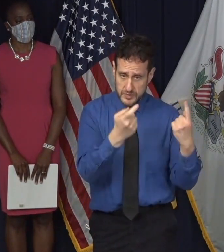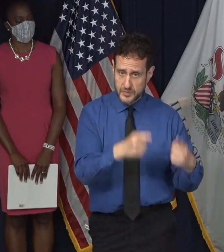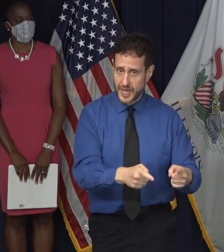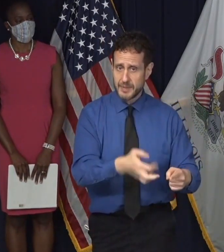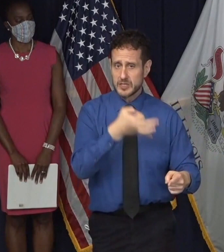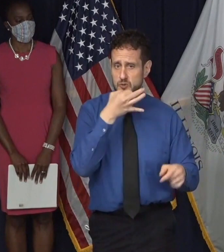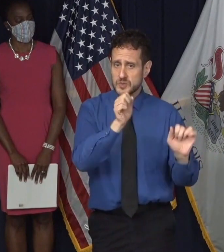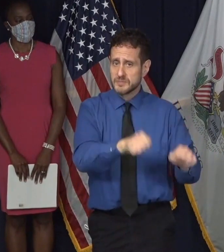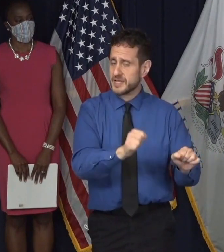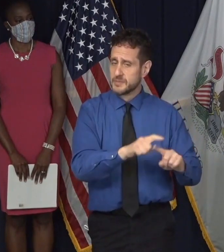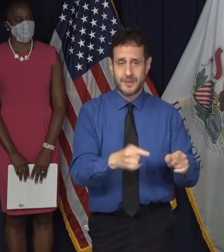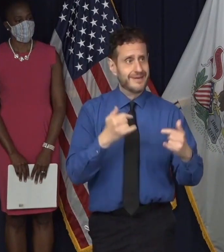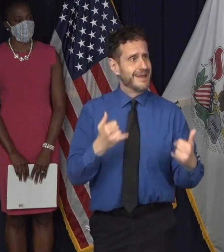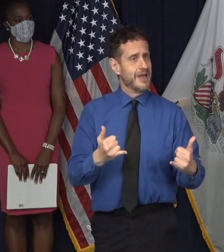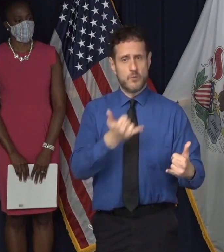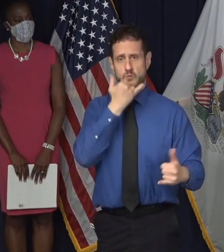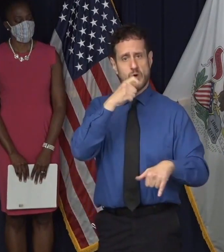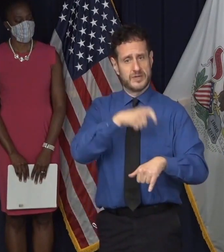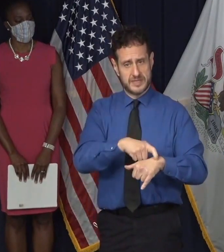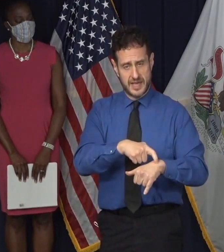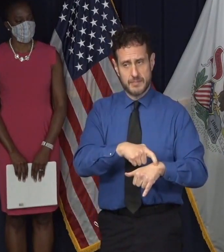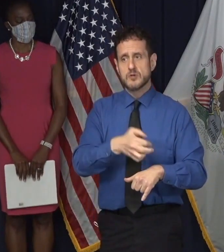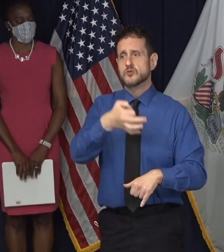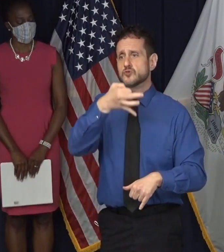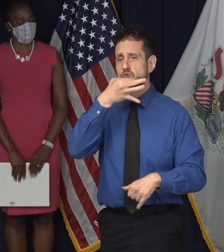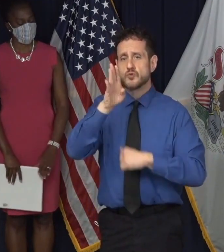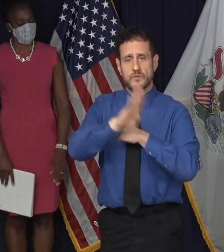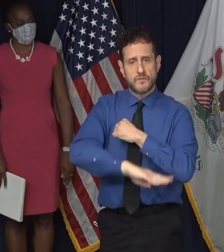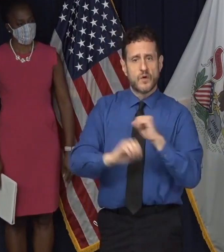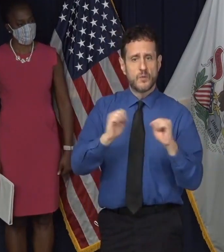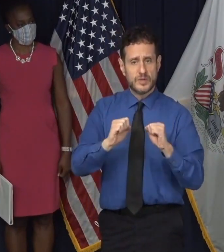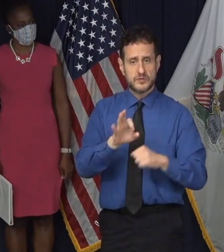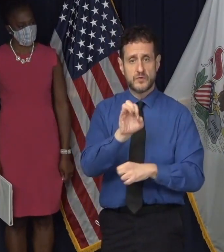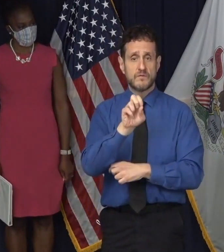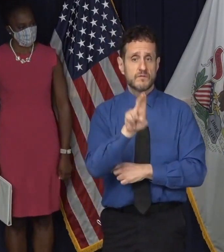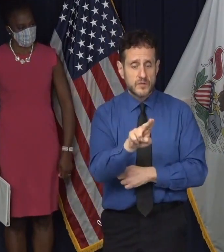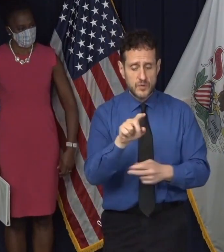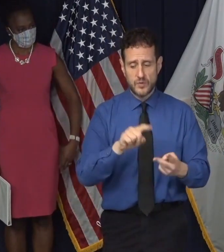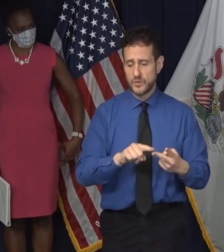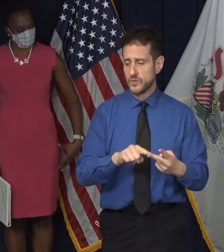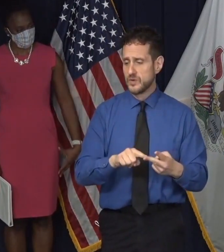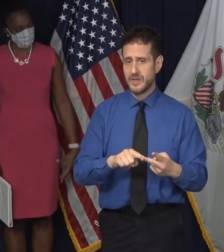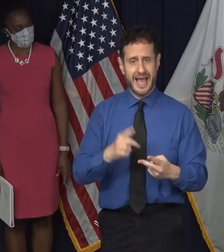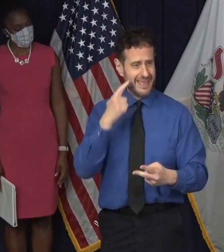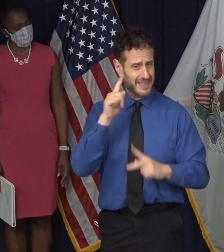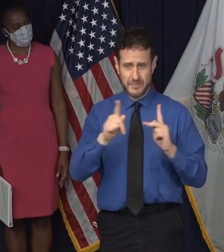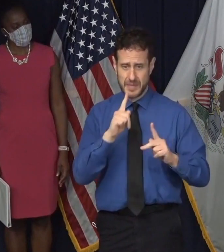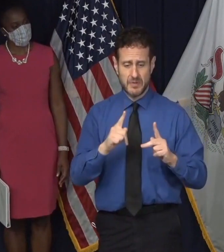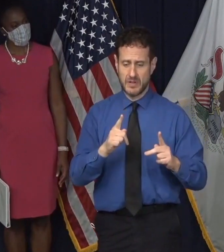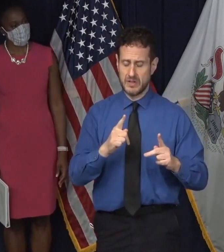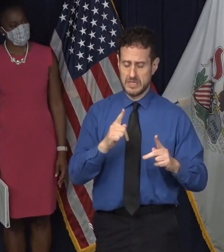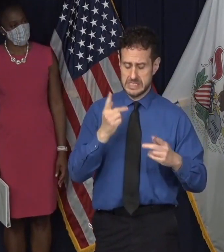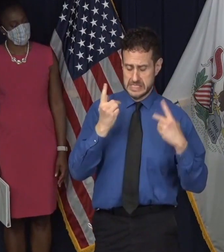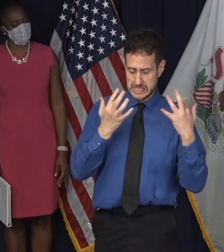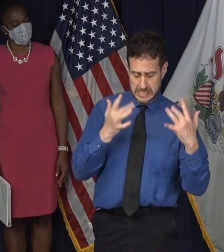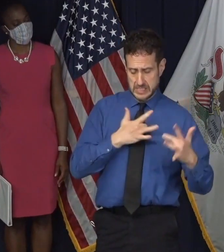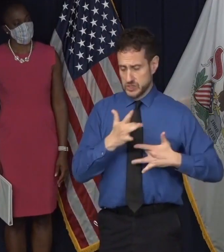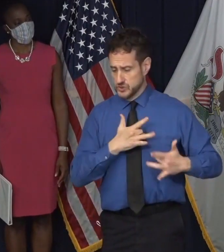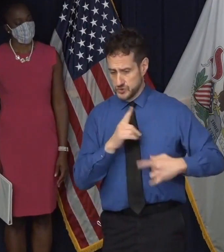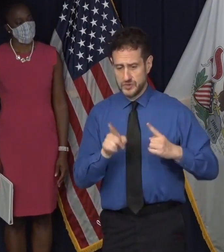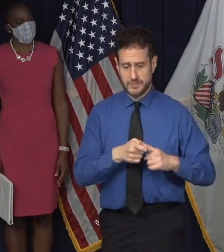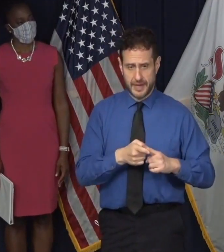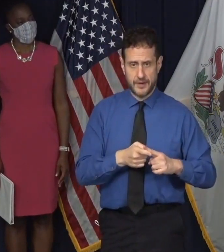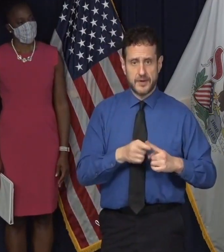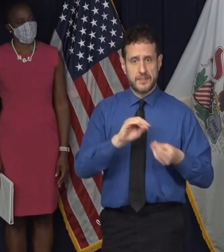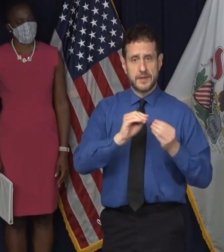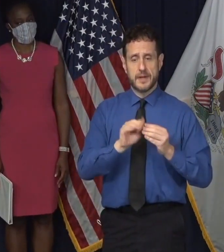as we're entering the flu season, especially as we're entering a season where I think everybody is deeply concerned about a second wave hitting